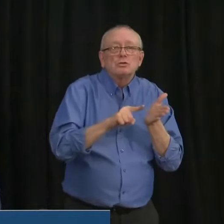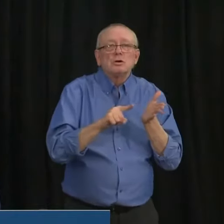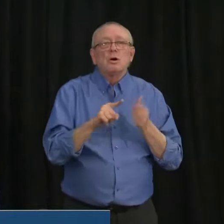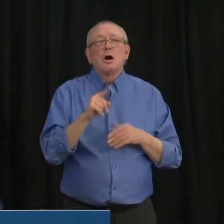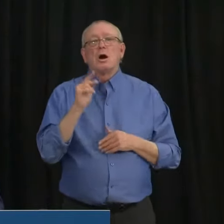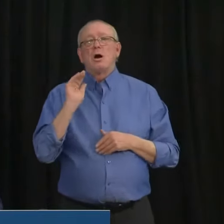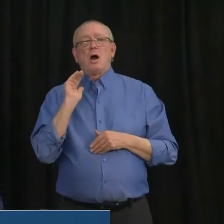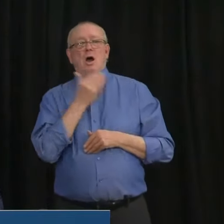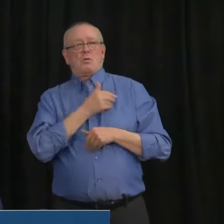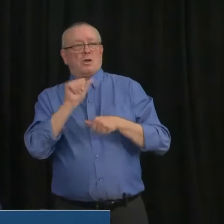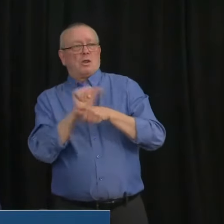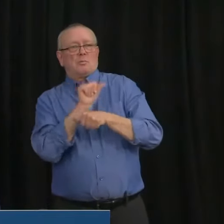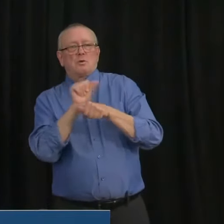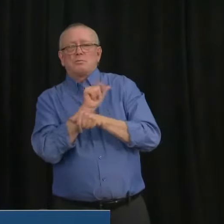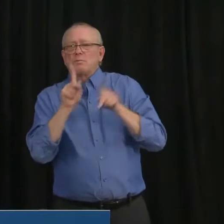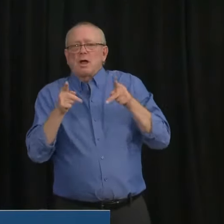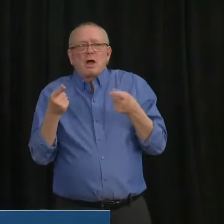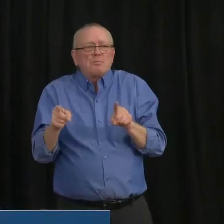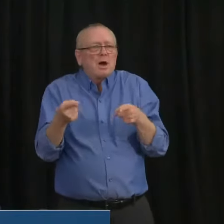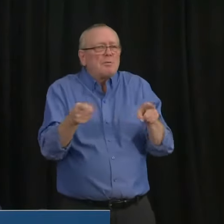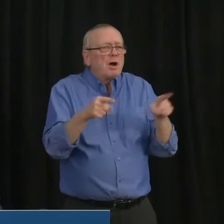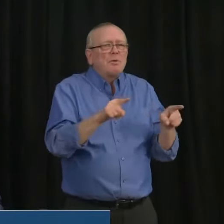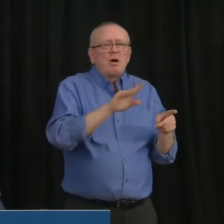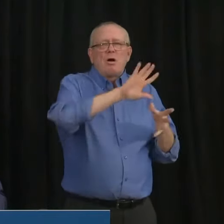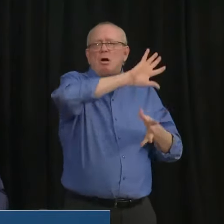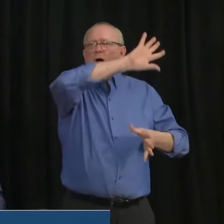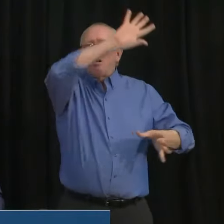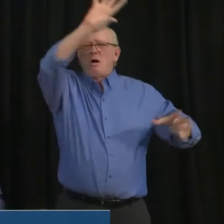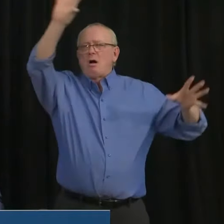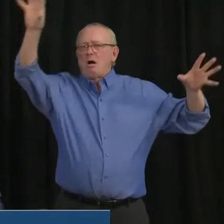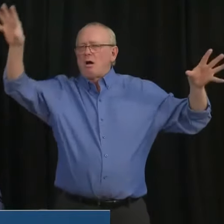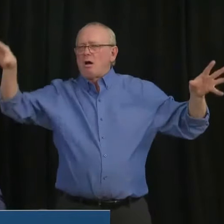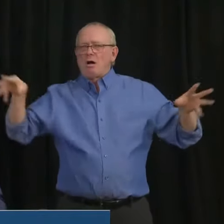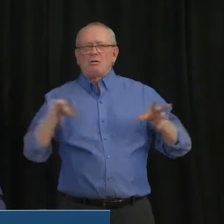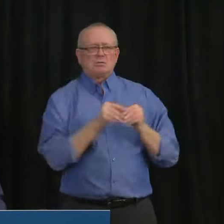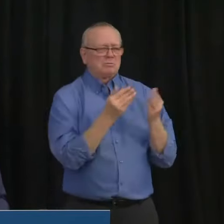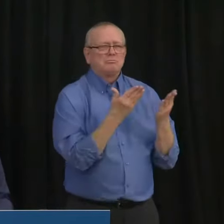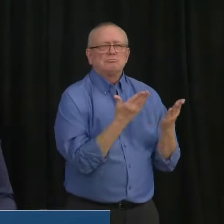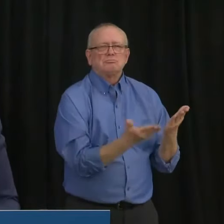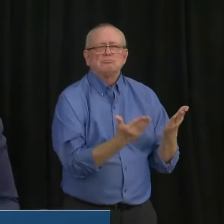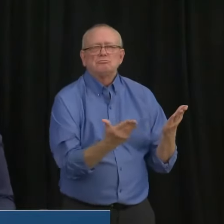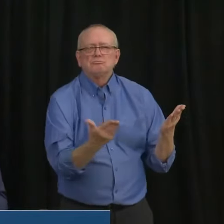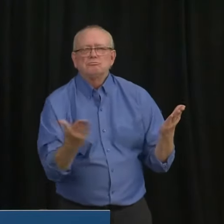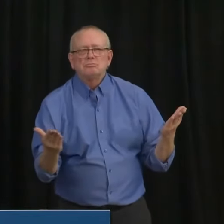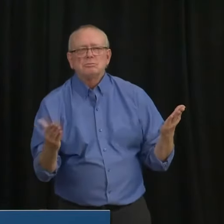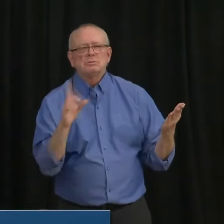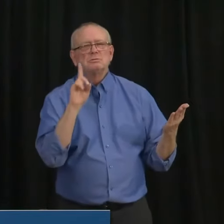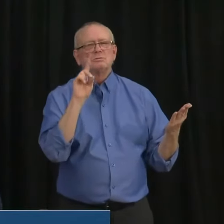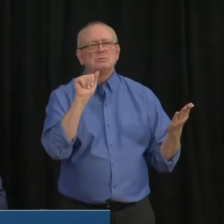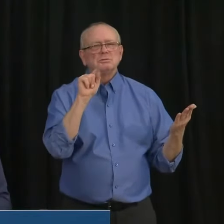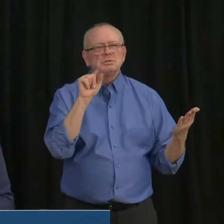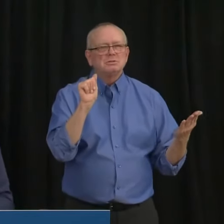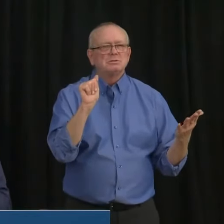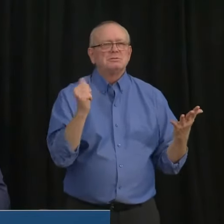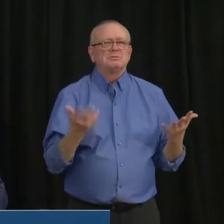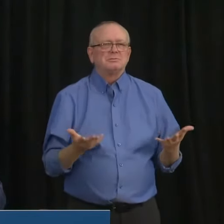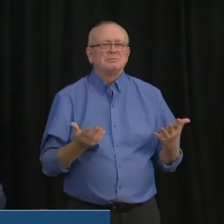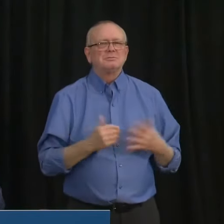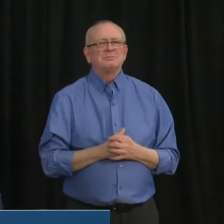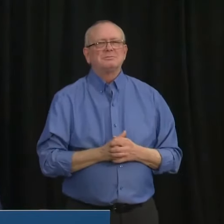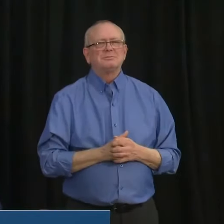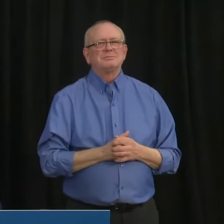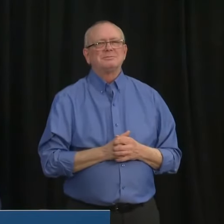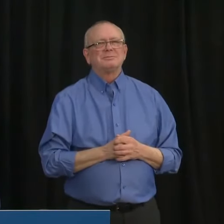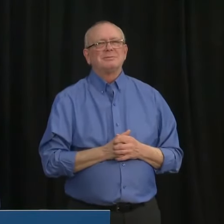data, and all of those other factors, uh, all together. But we have to, you know, this is not a simple mathematical